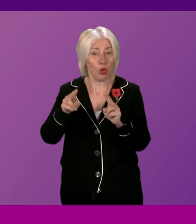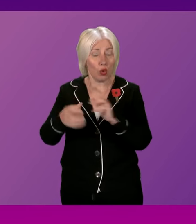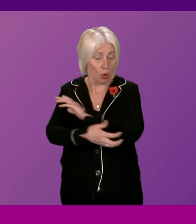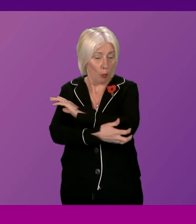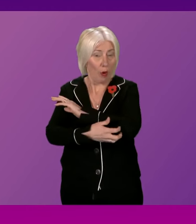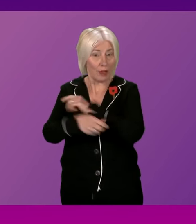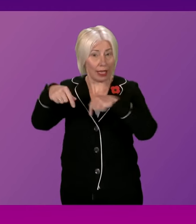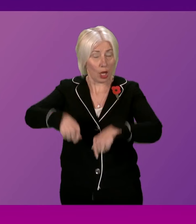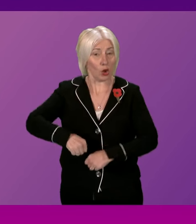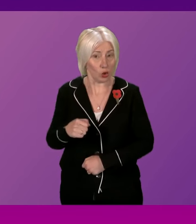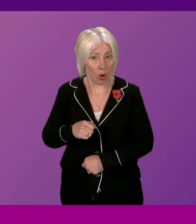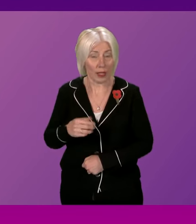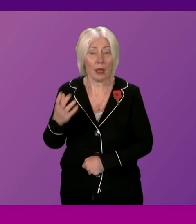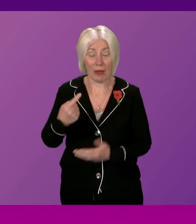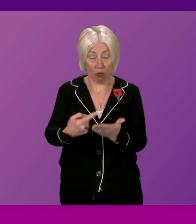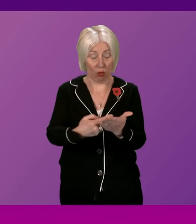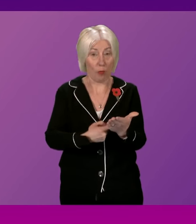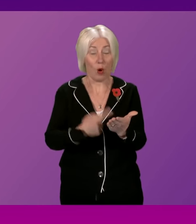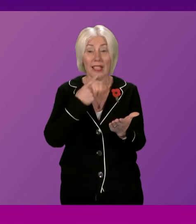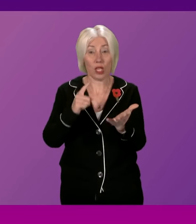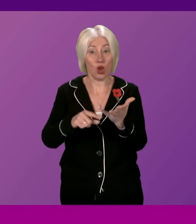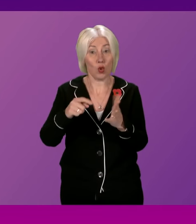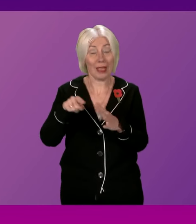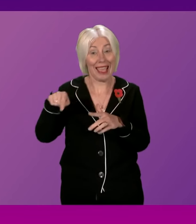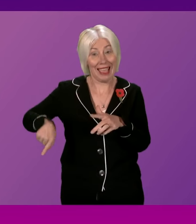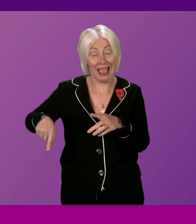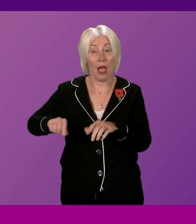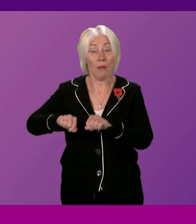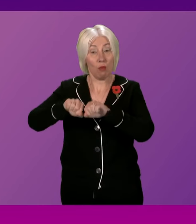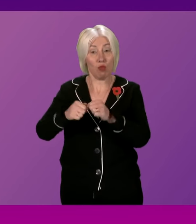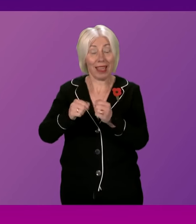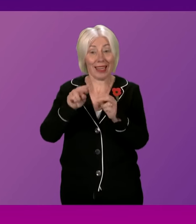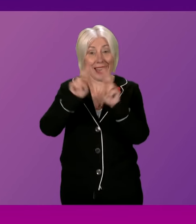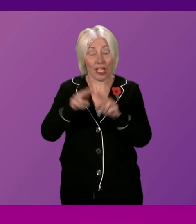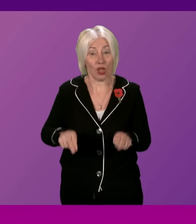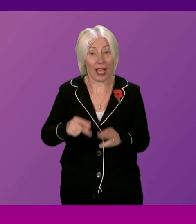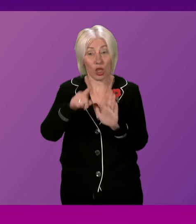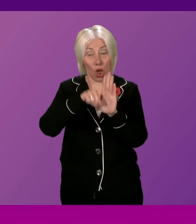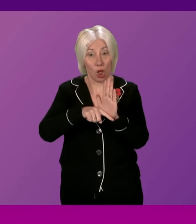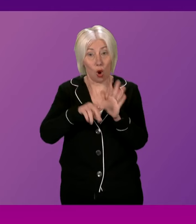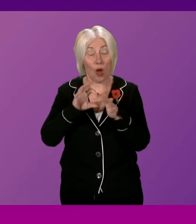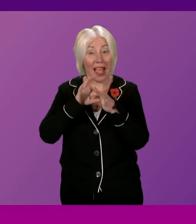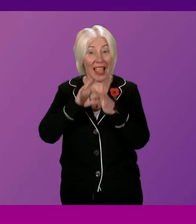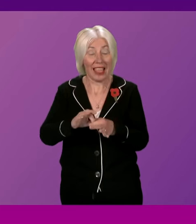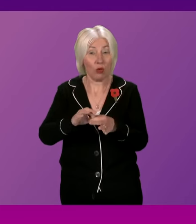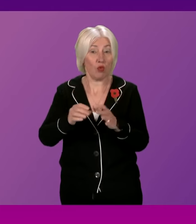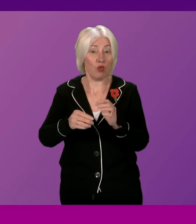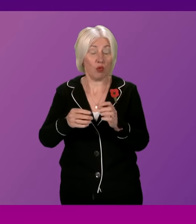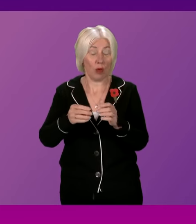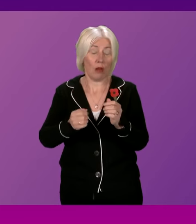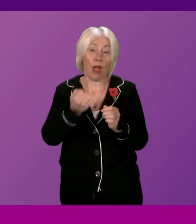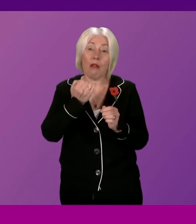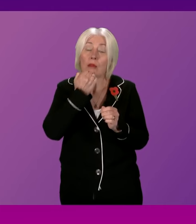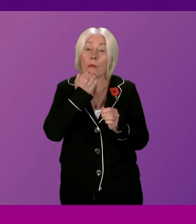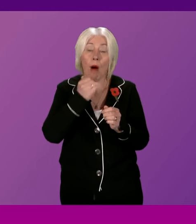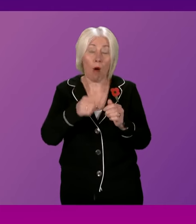in light of reports that the UK is in violation of international law in relation to poverty levels. First